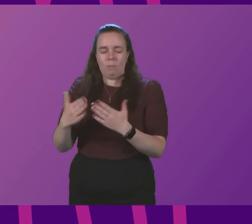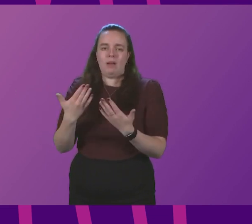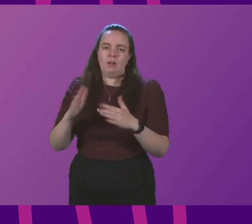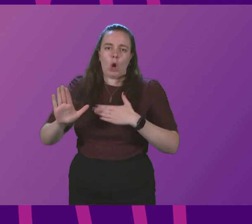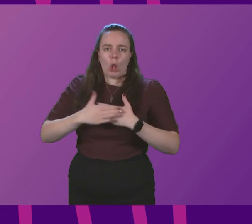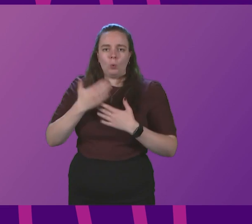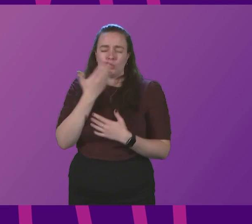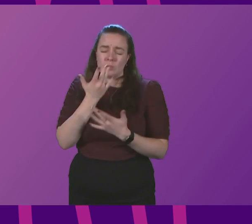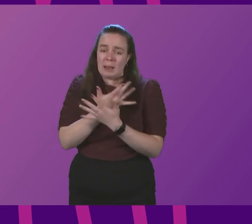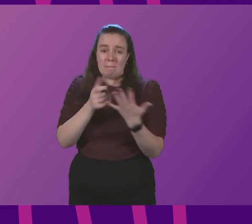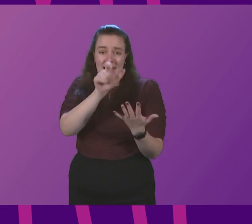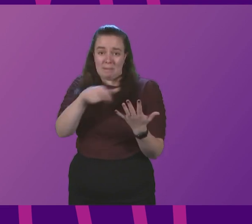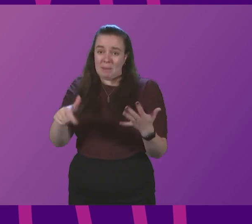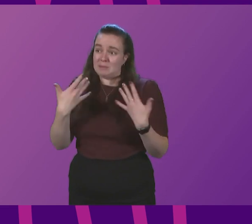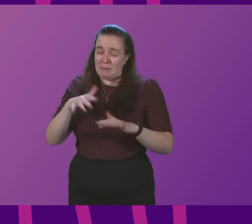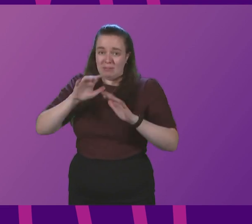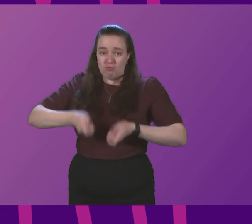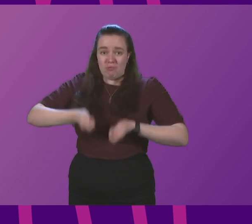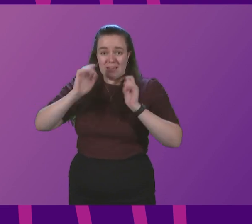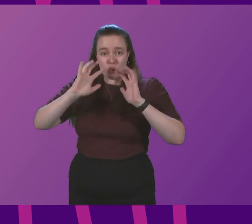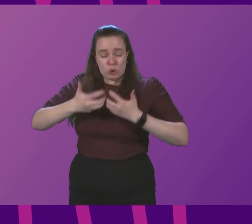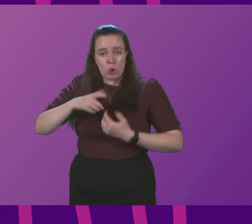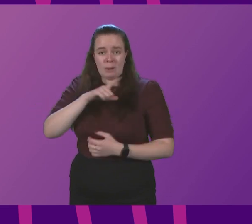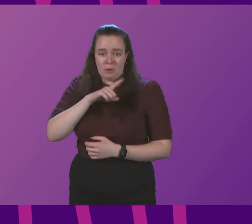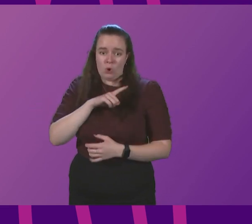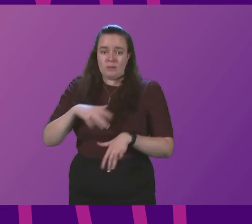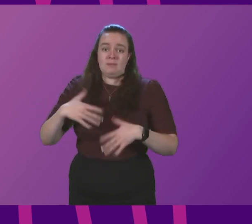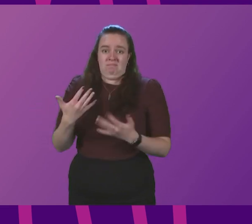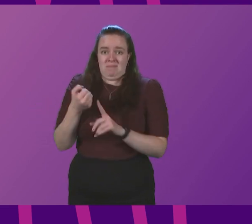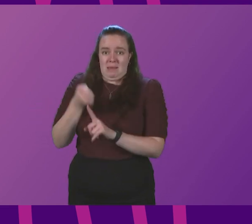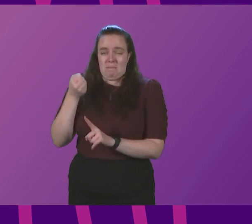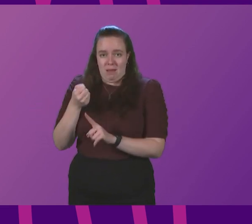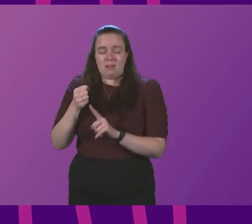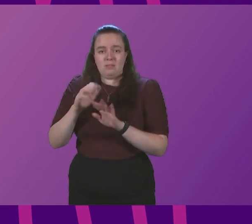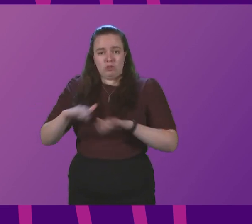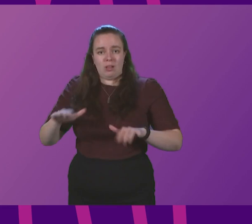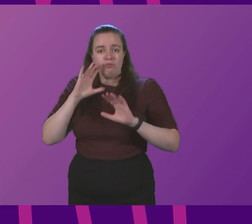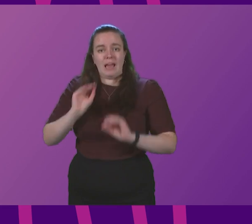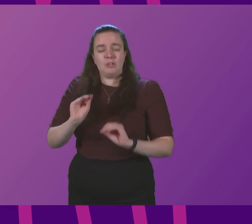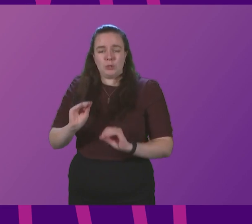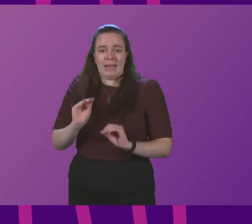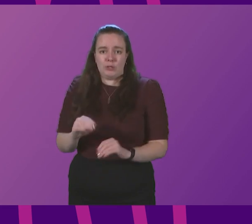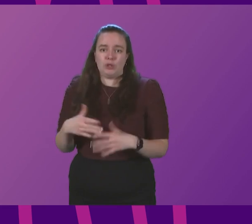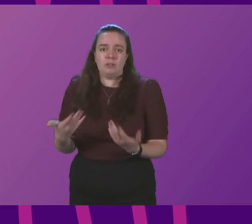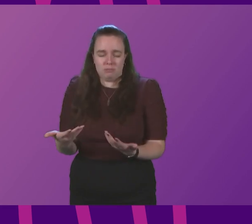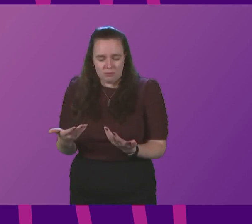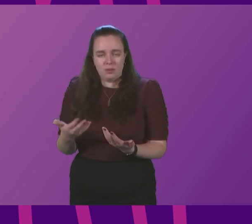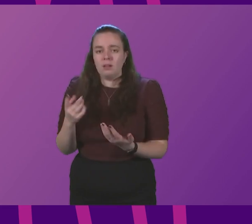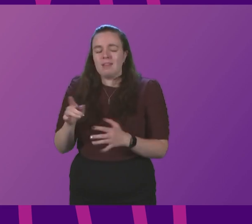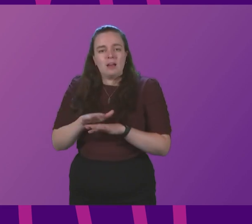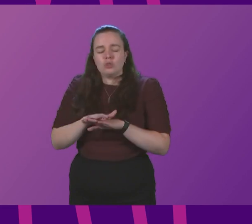across the chamber raise concerns about because of the undeniable impact that had on children's education. That is not